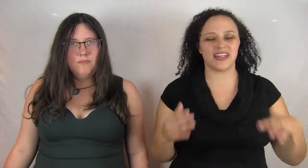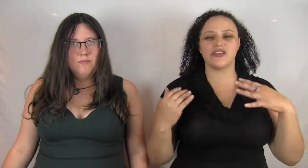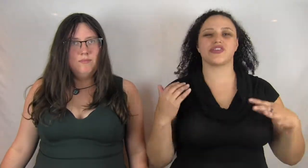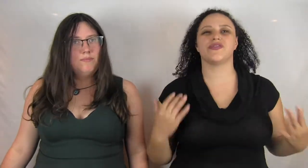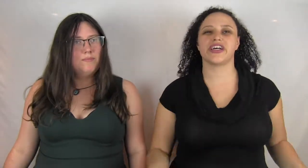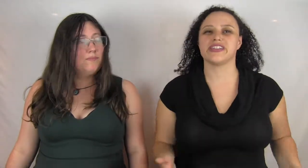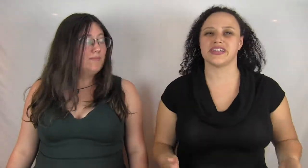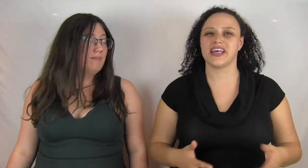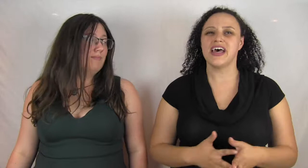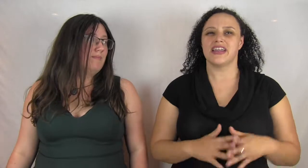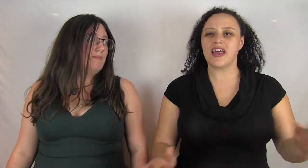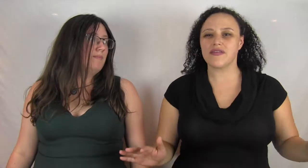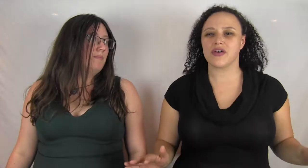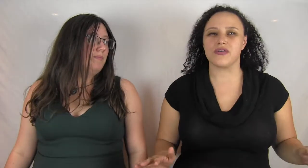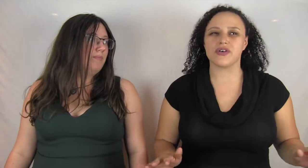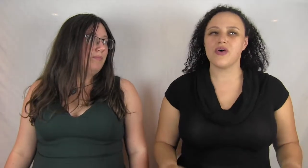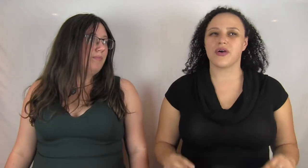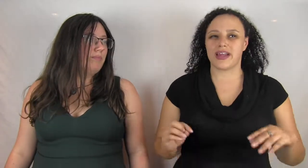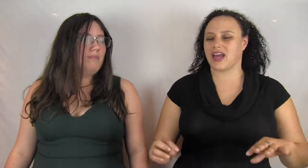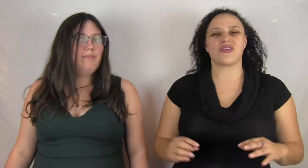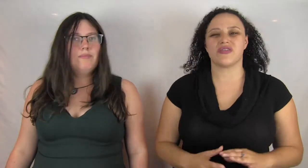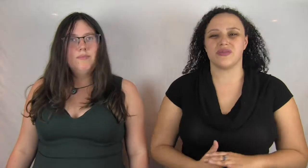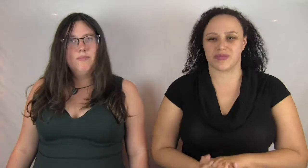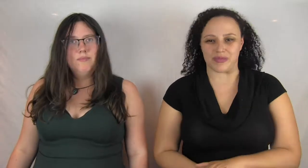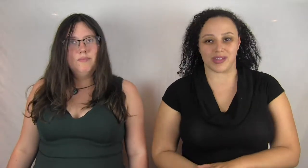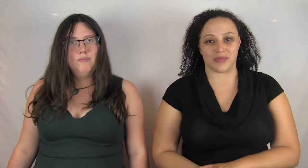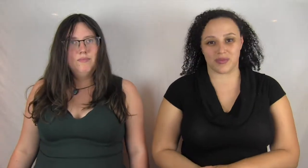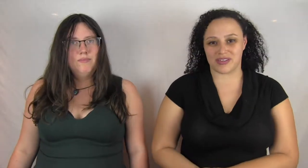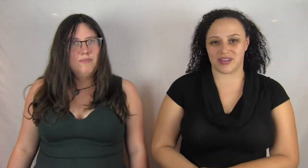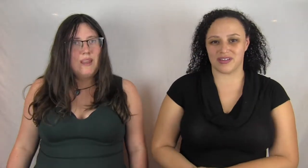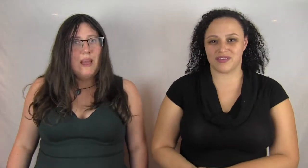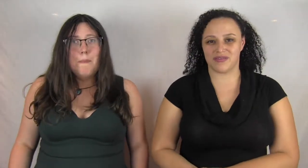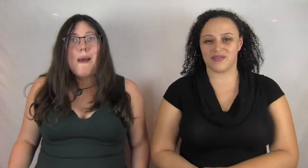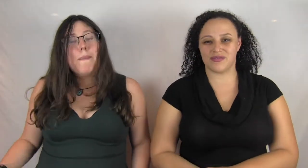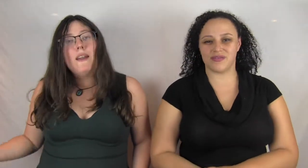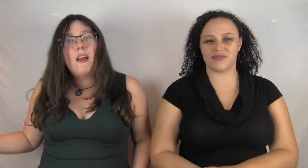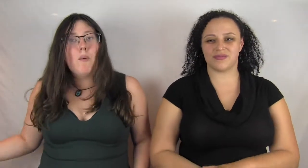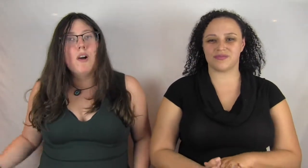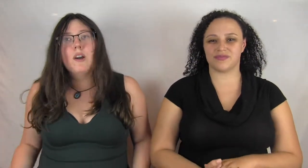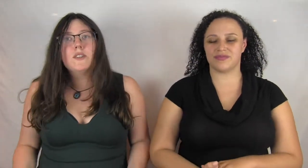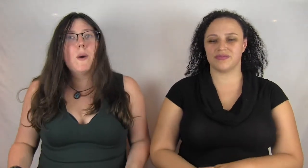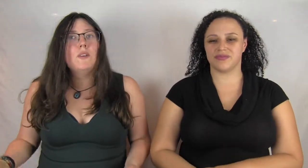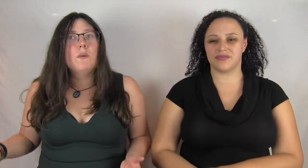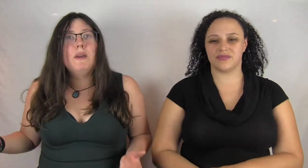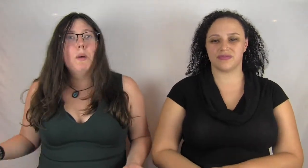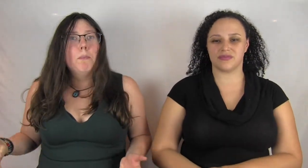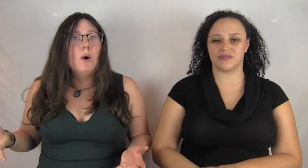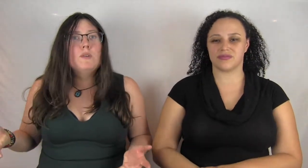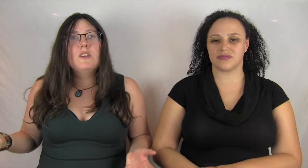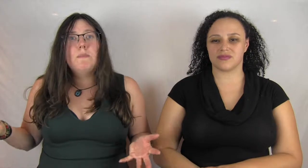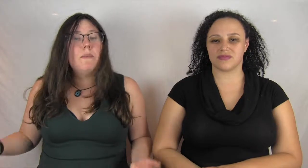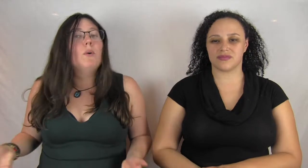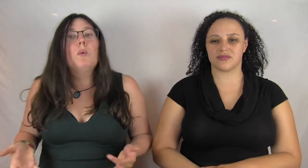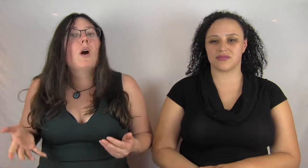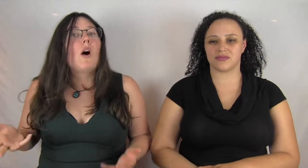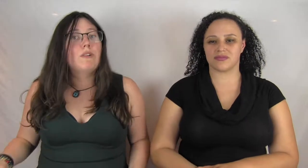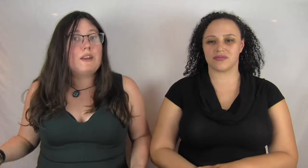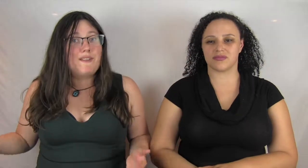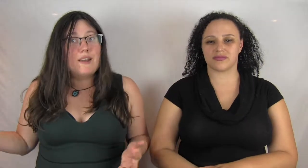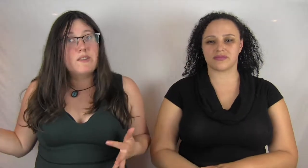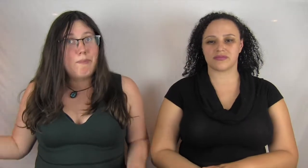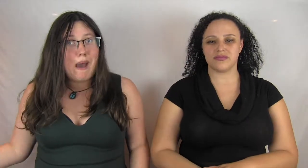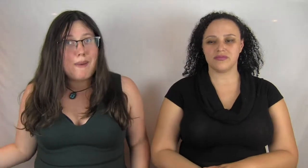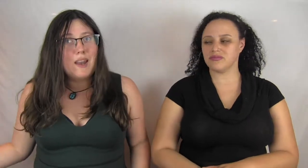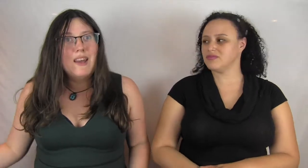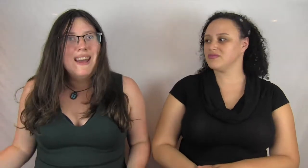community, and the nature of justice. None of those or any other themes were really present. Batman Nightwalker is going to appeal most to the people who are